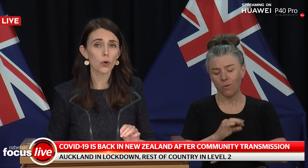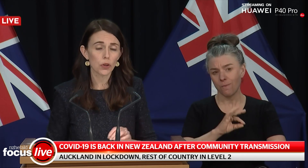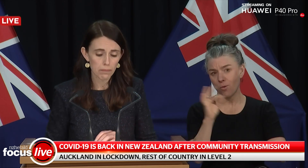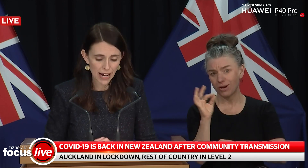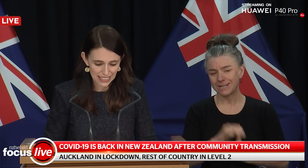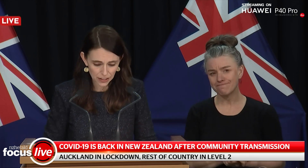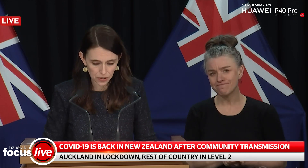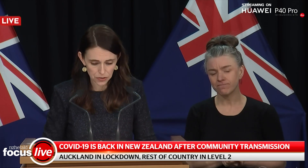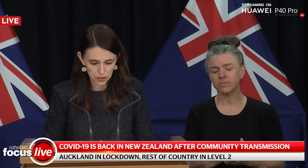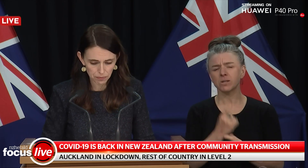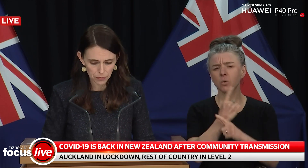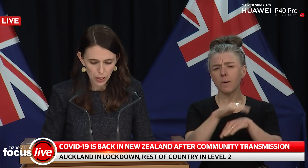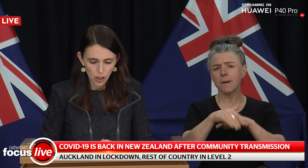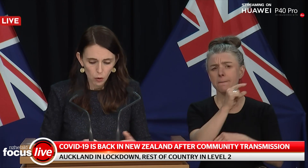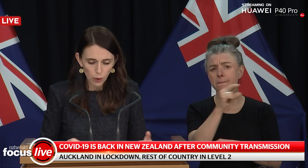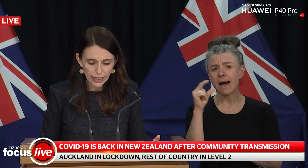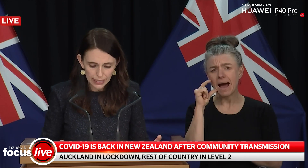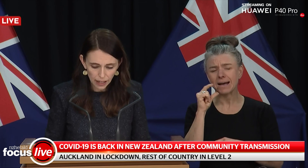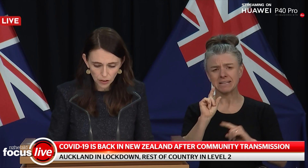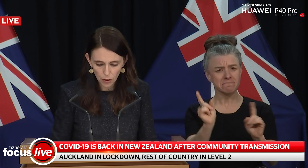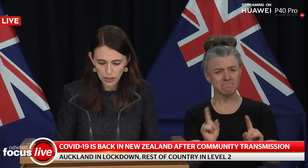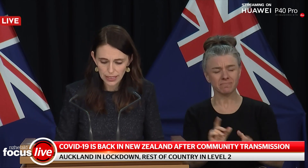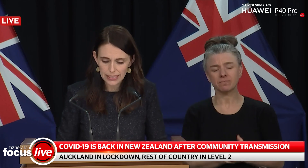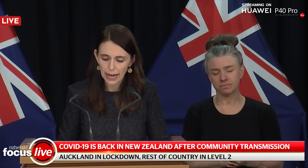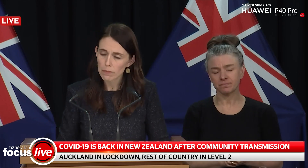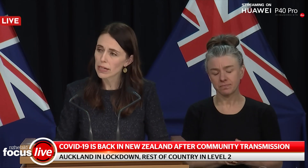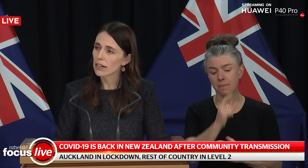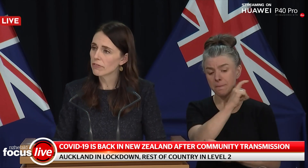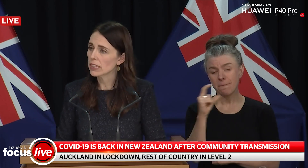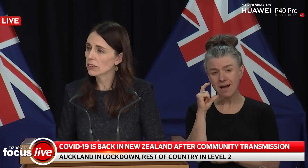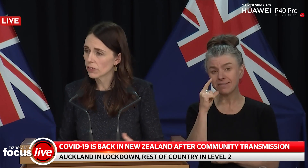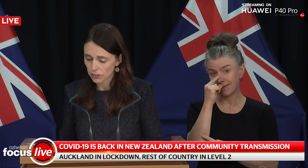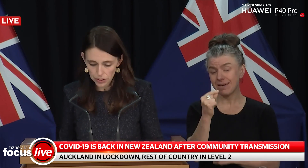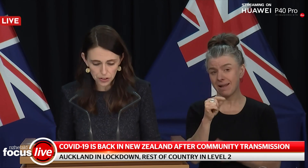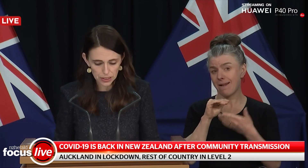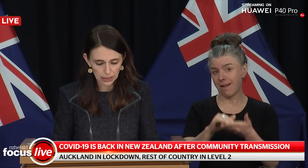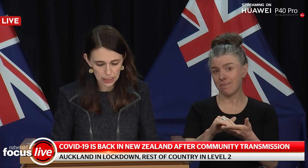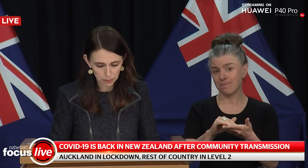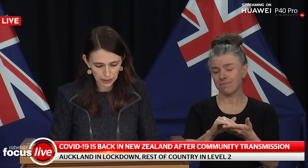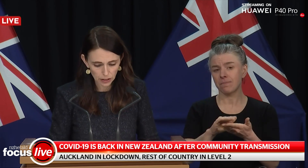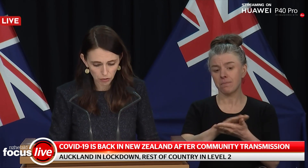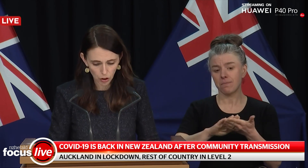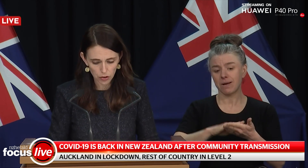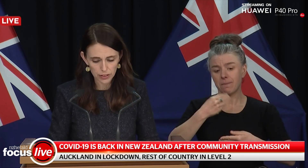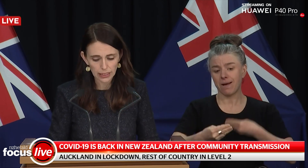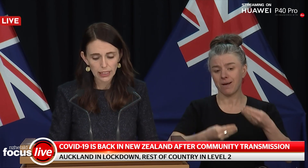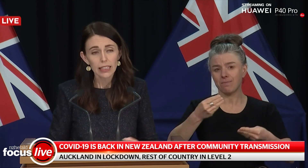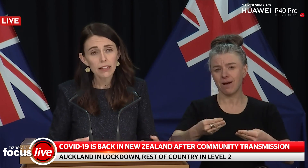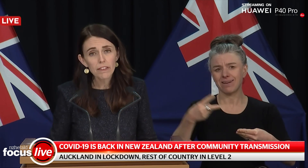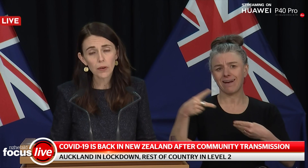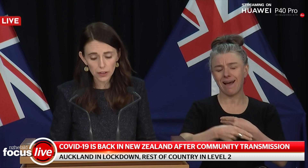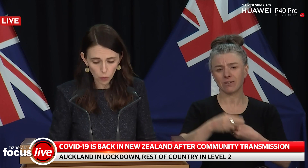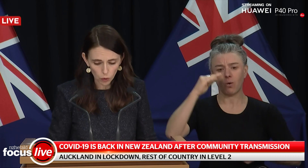final word on mask use. We now know that these can be effective in reducing the spread of COVID.